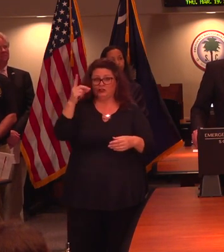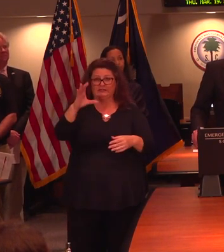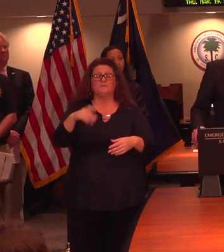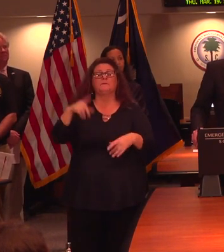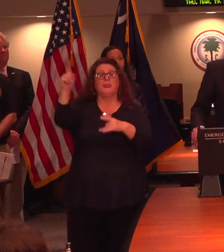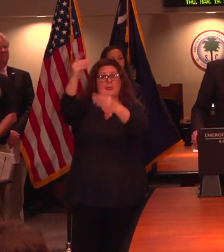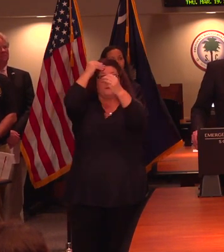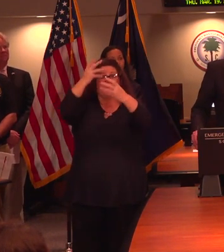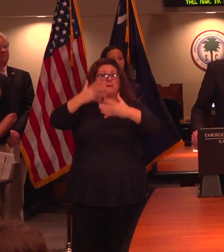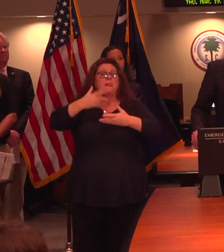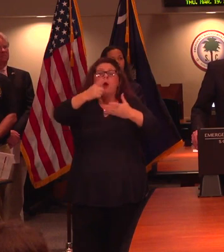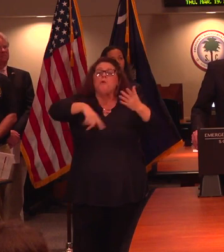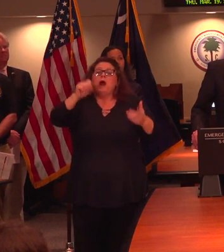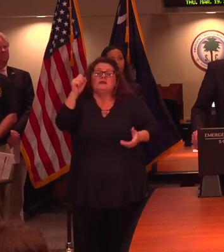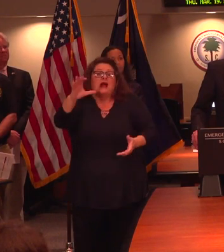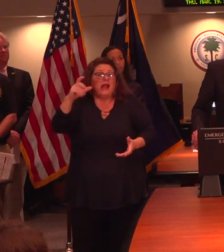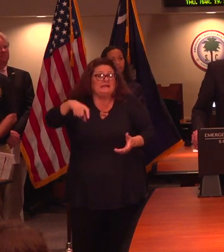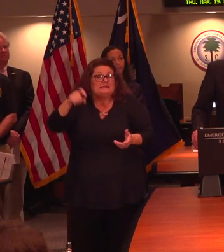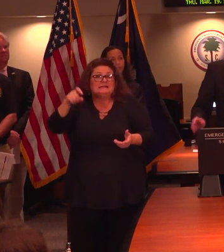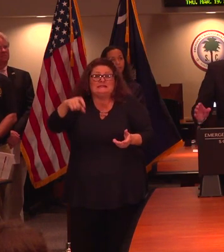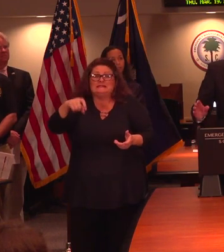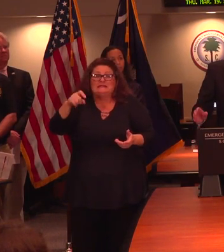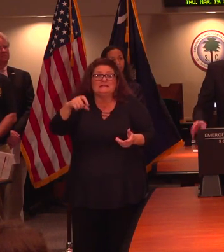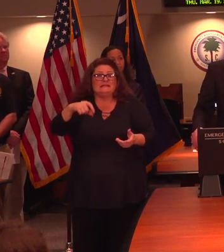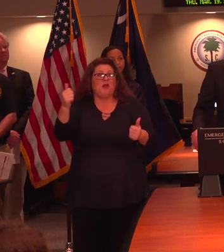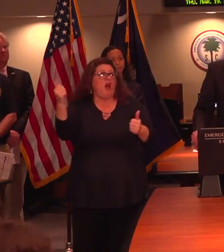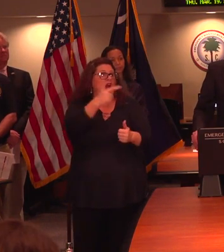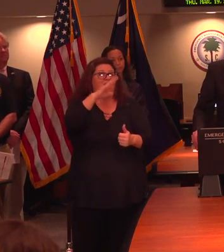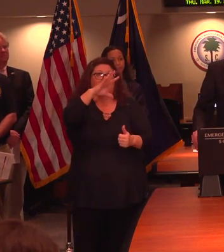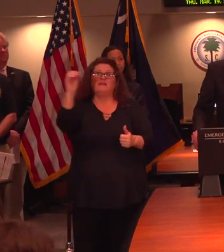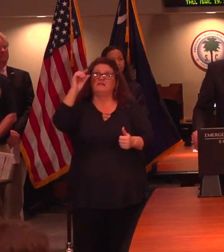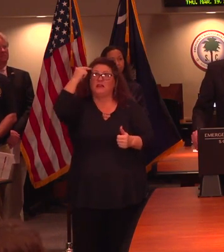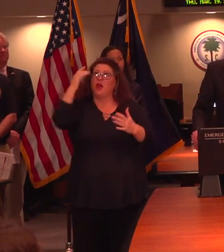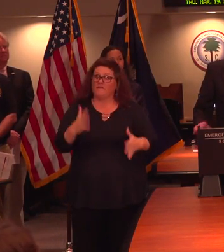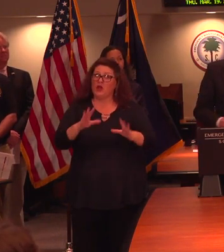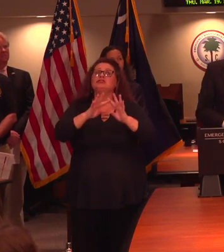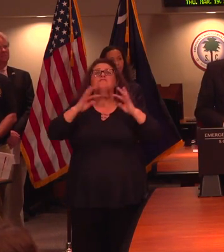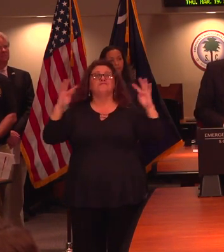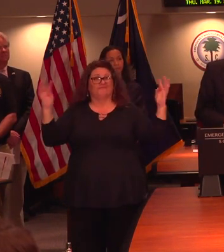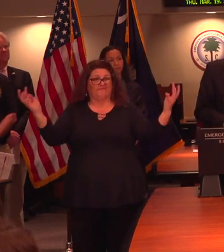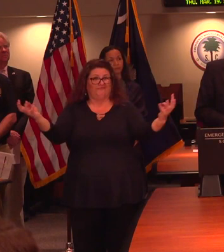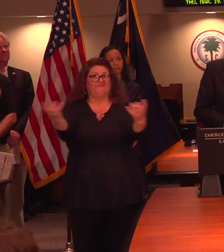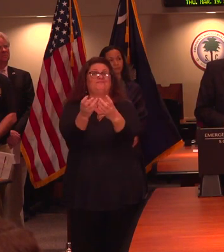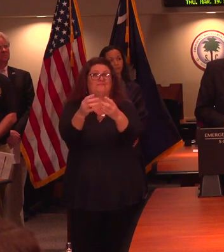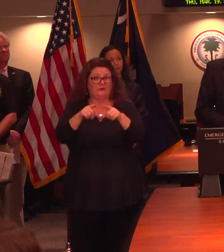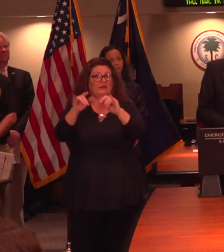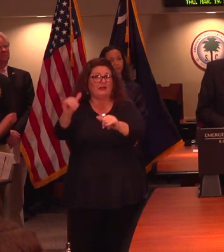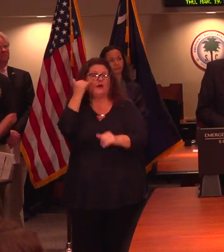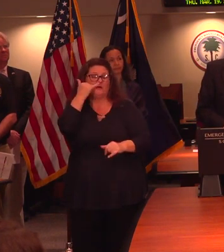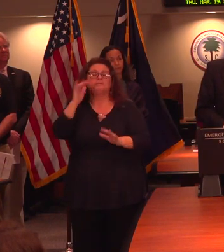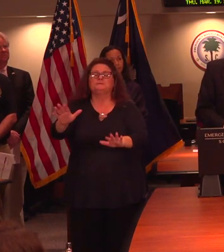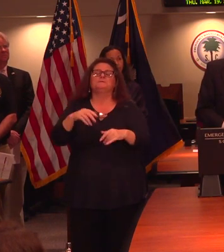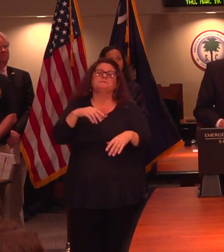that whatever we need, whatever all the states, I think all 50 governors were on the conference call, that